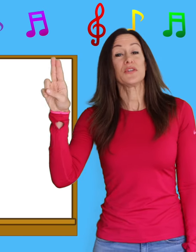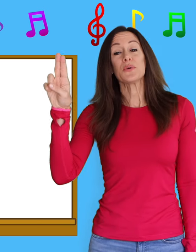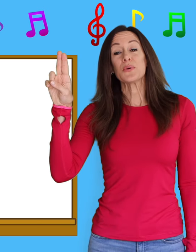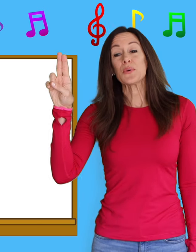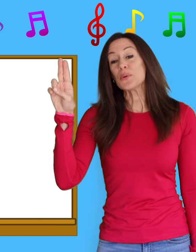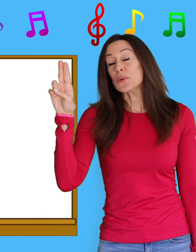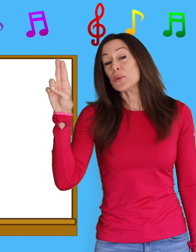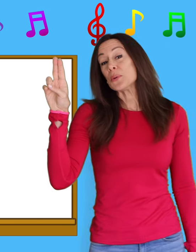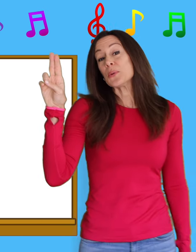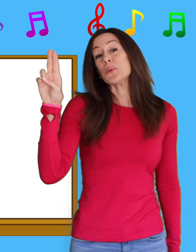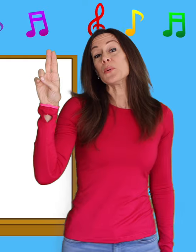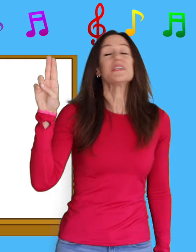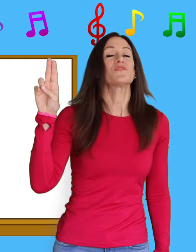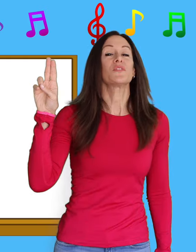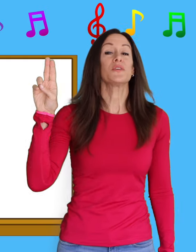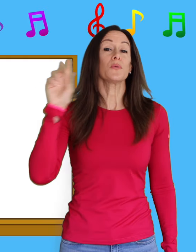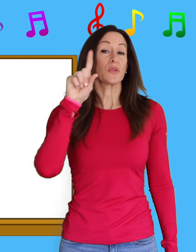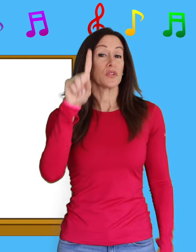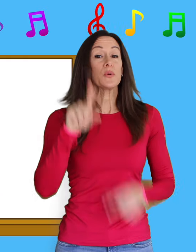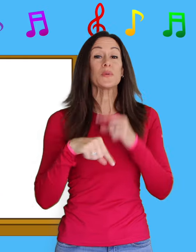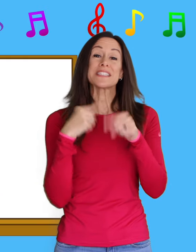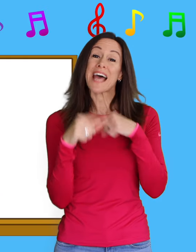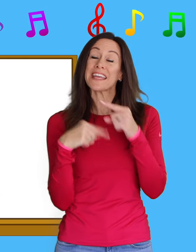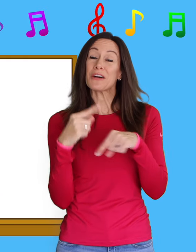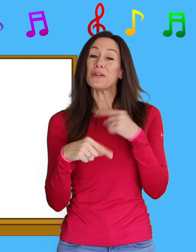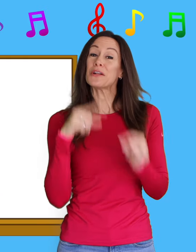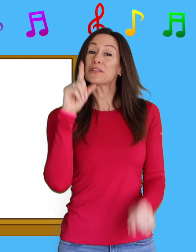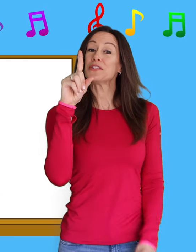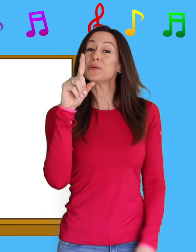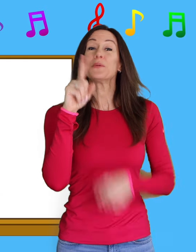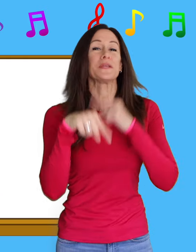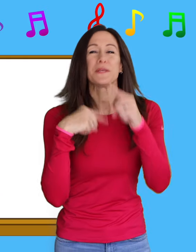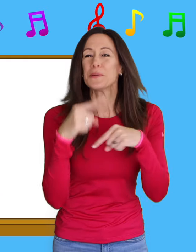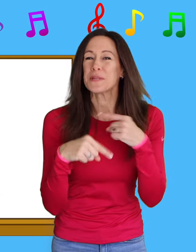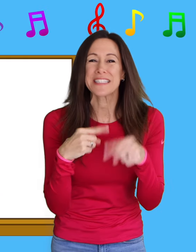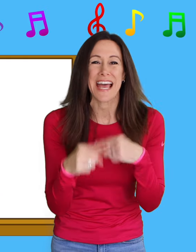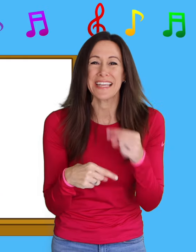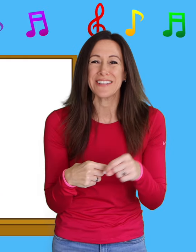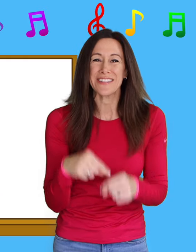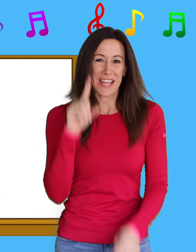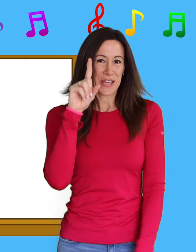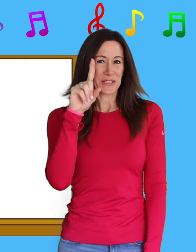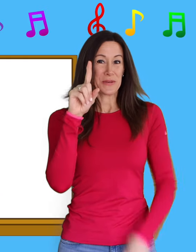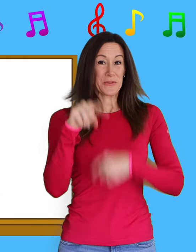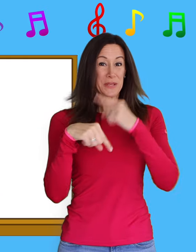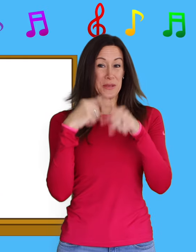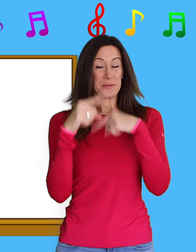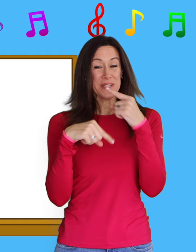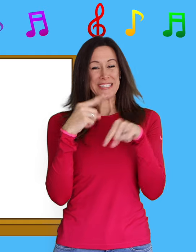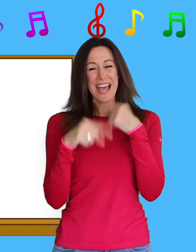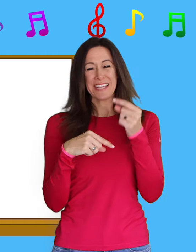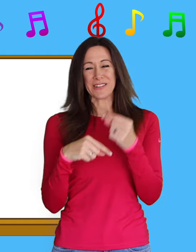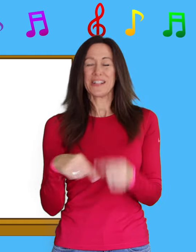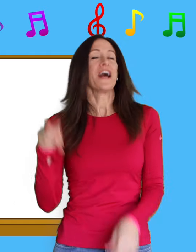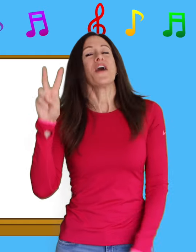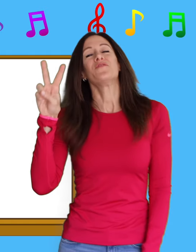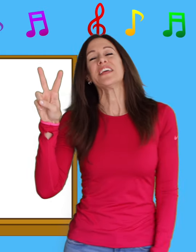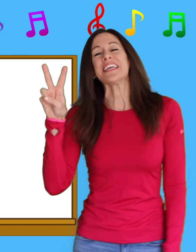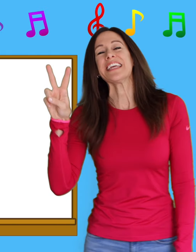U is for u-unicycle, u-unicycle, u-unicycle. V